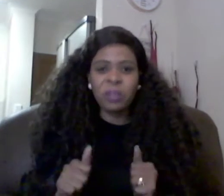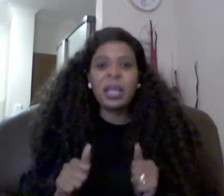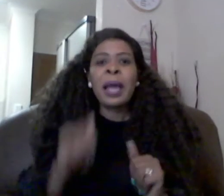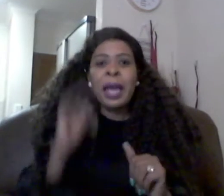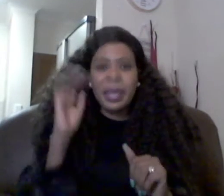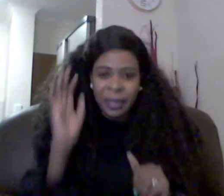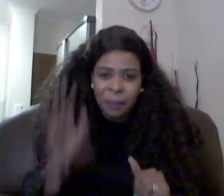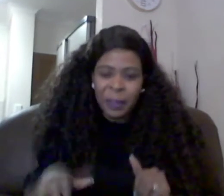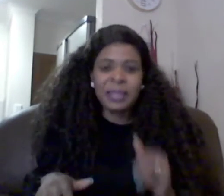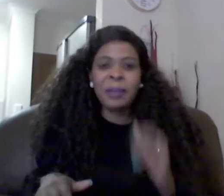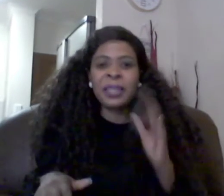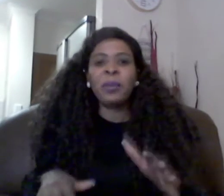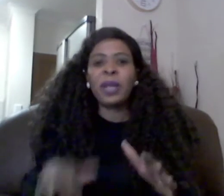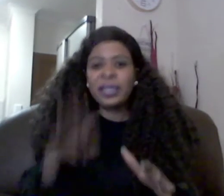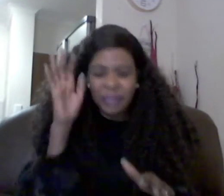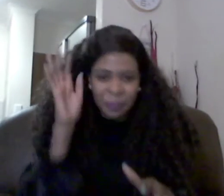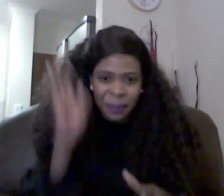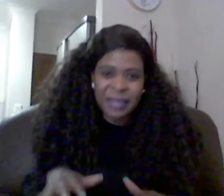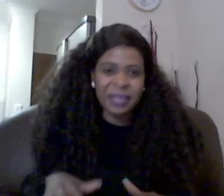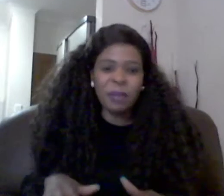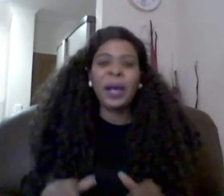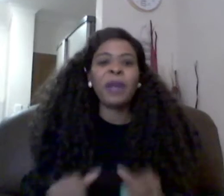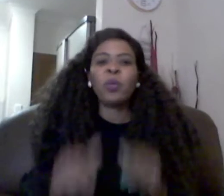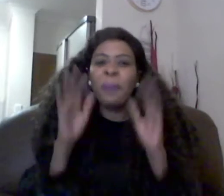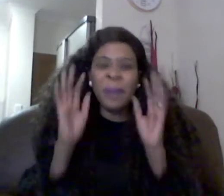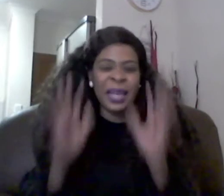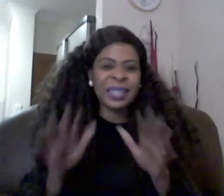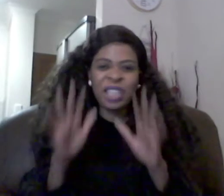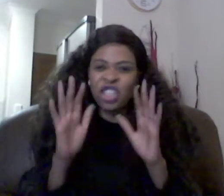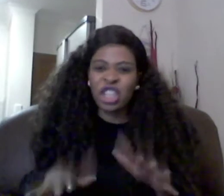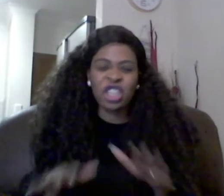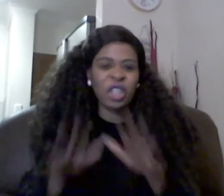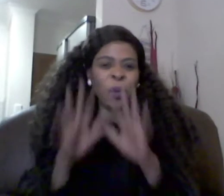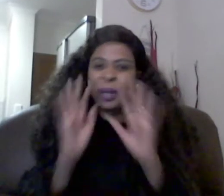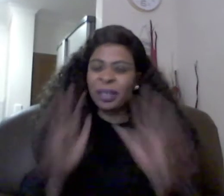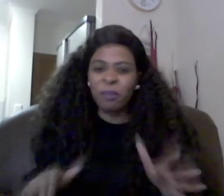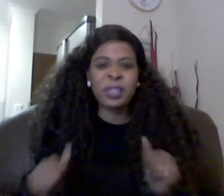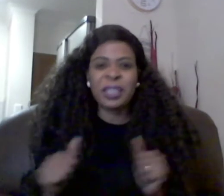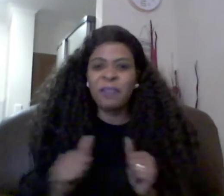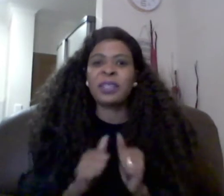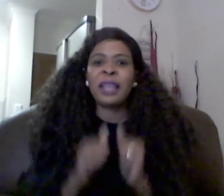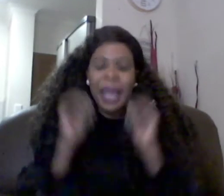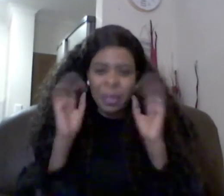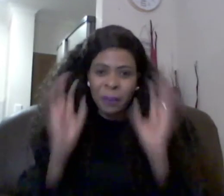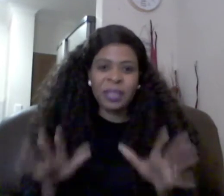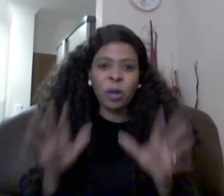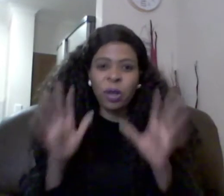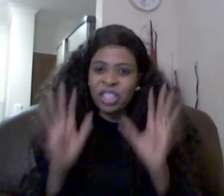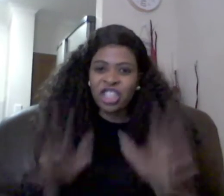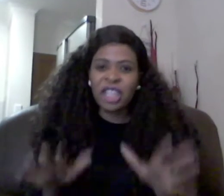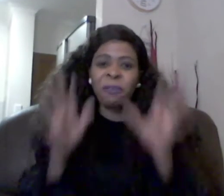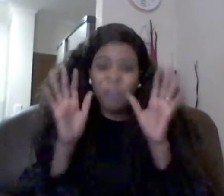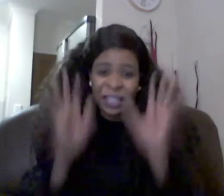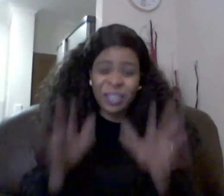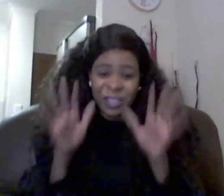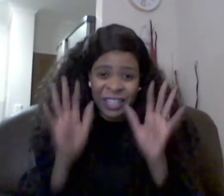and then pastor matibula did the blessing part we're blessing the church in a wonderful service at pastor golden's church first restoration